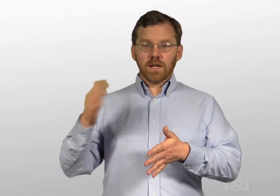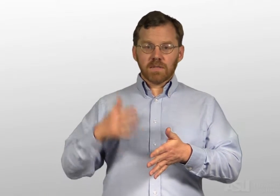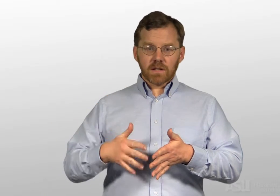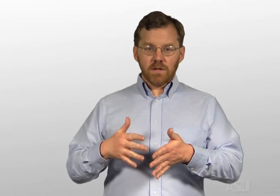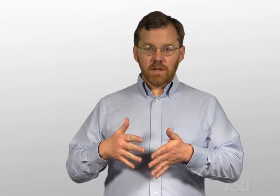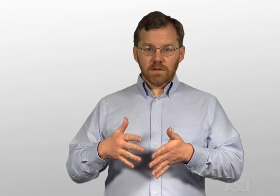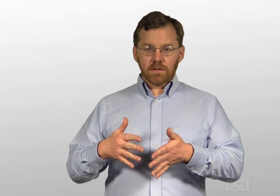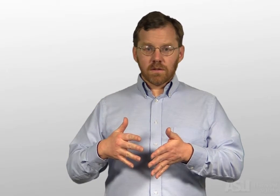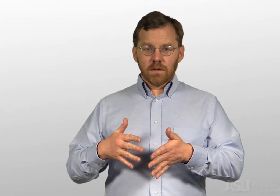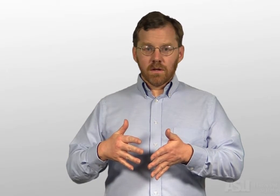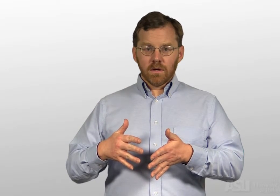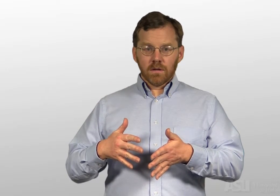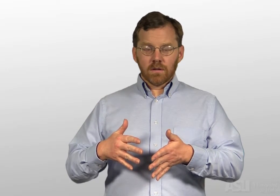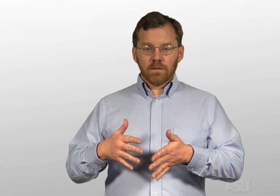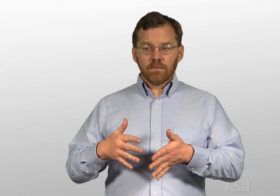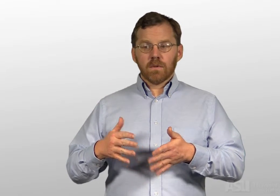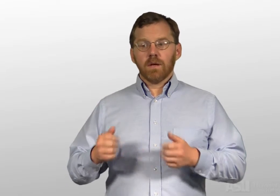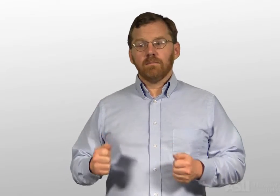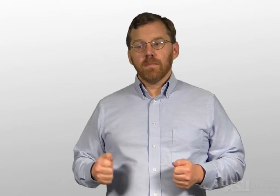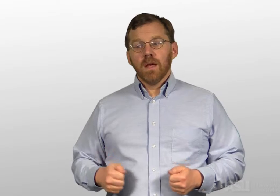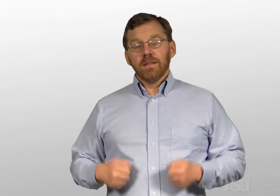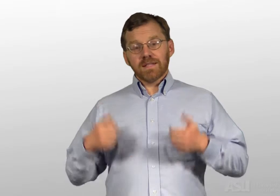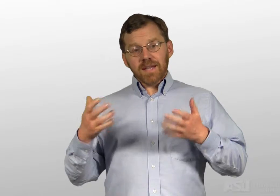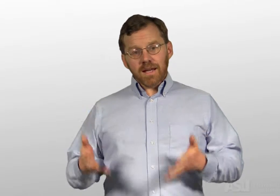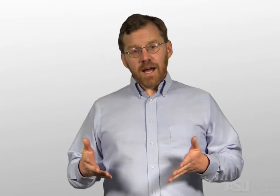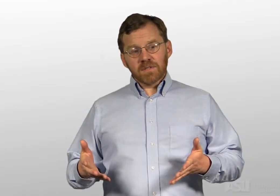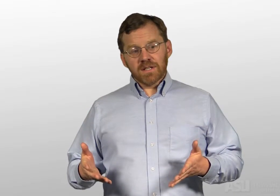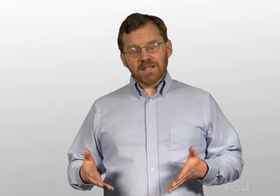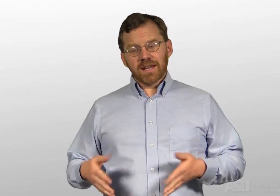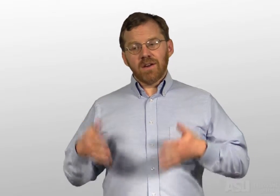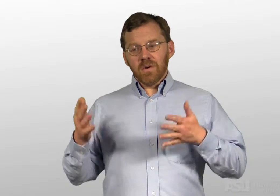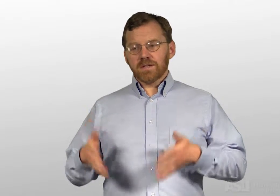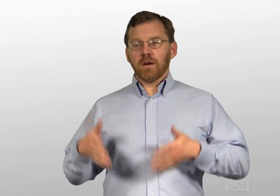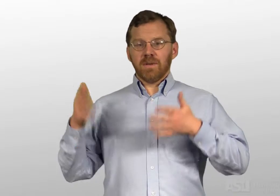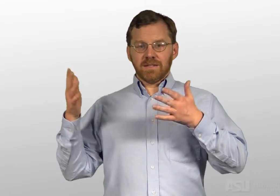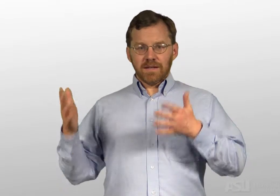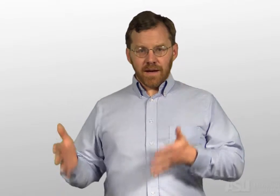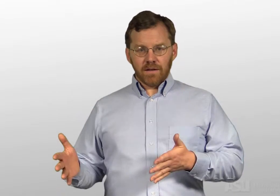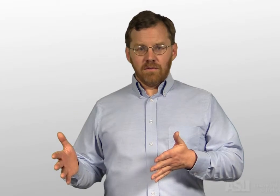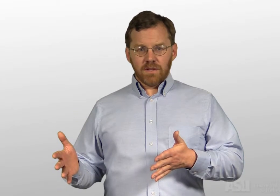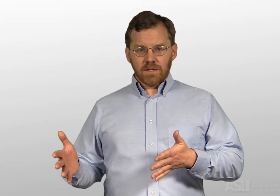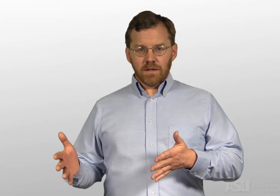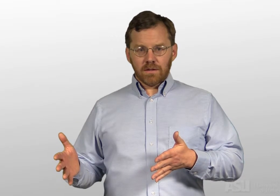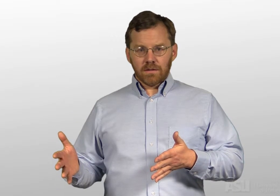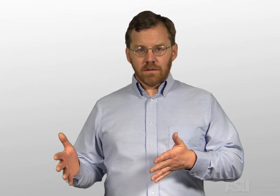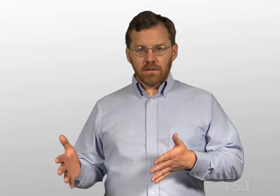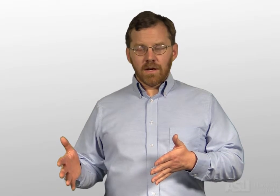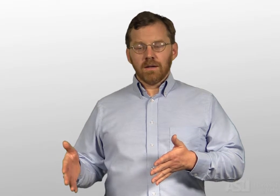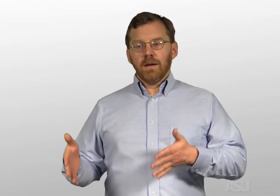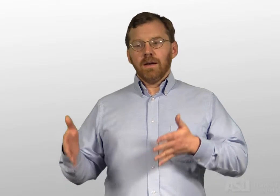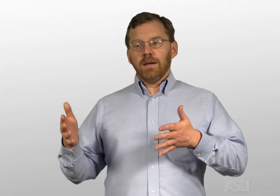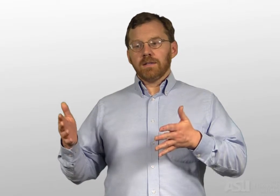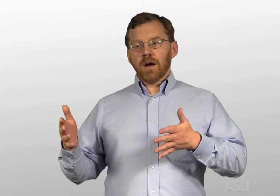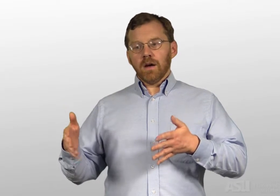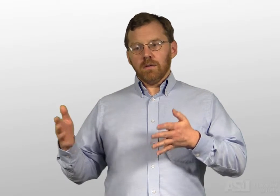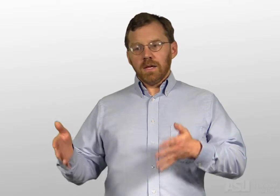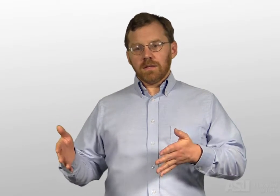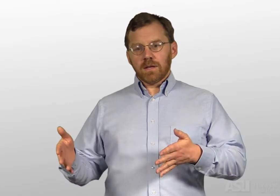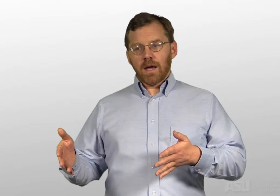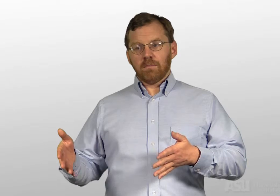same-sex unions. The second option is to say, no, his argument is not convincing. His argument and